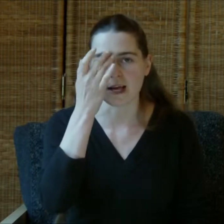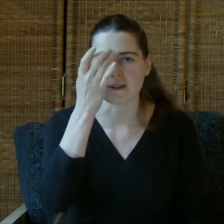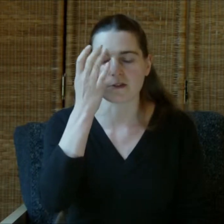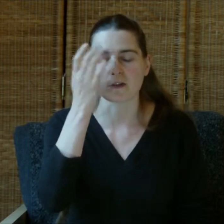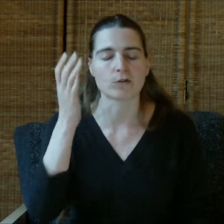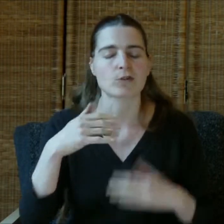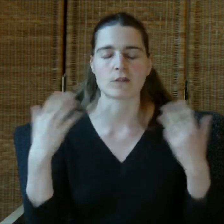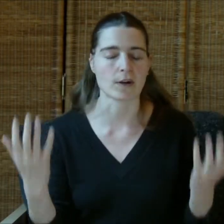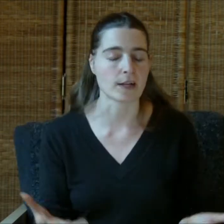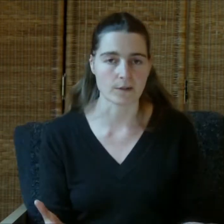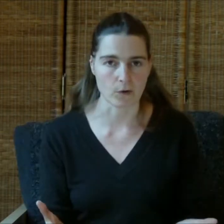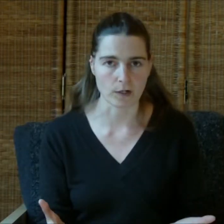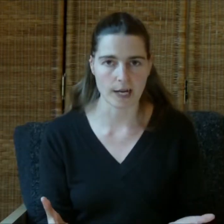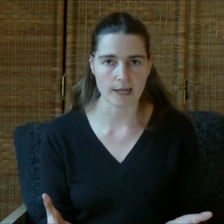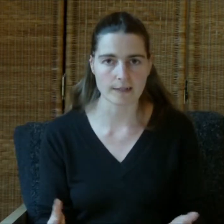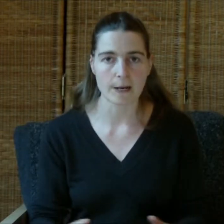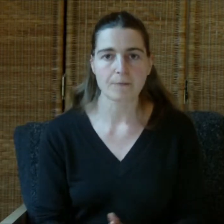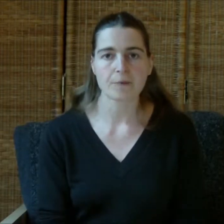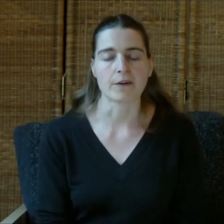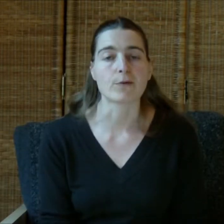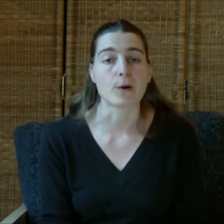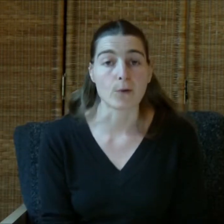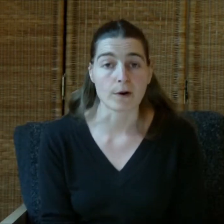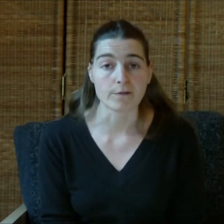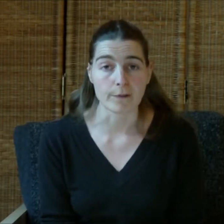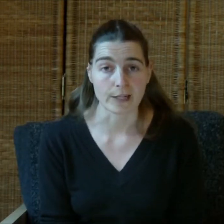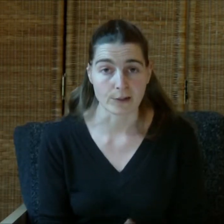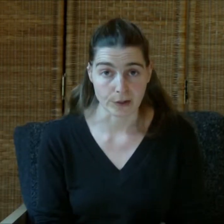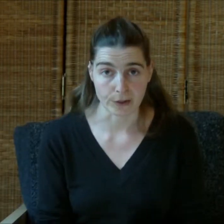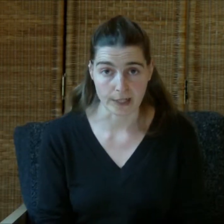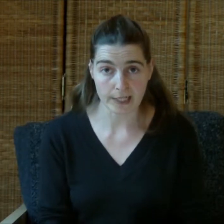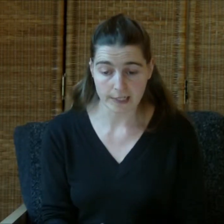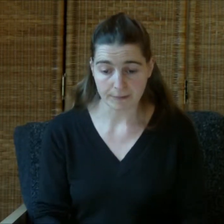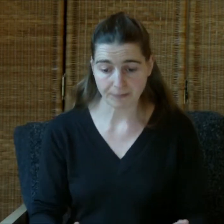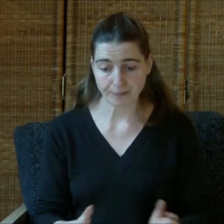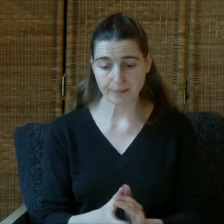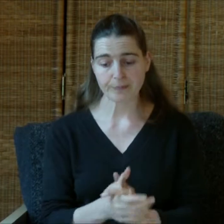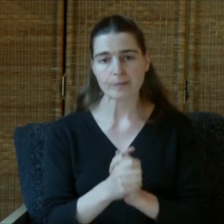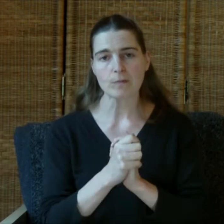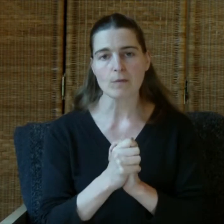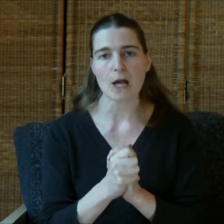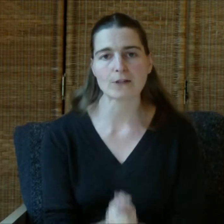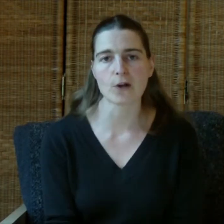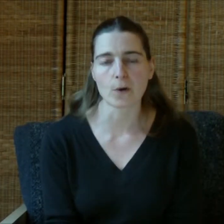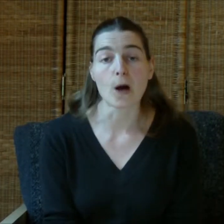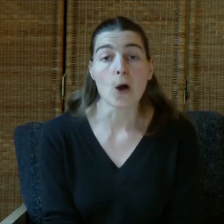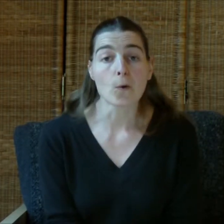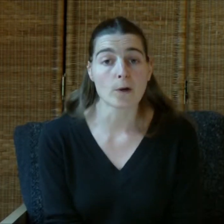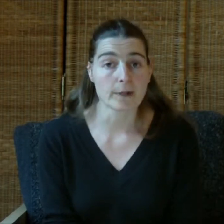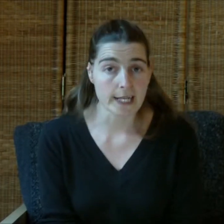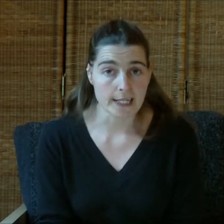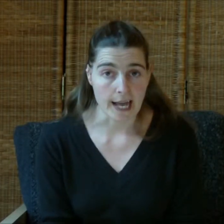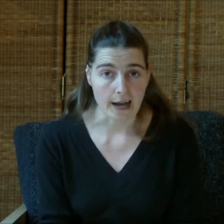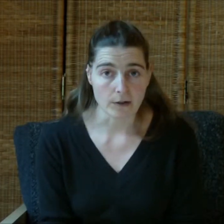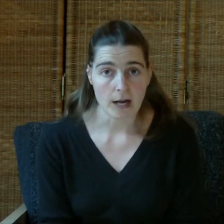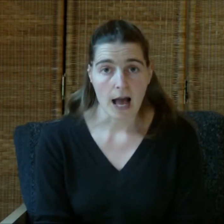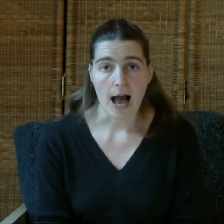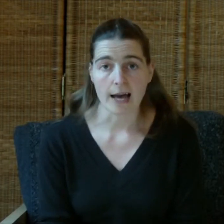the solutions are in the vortex. If you want more information, Google it. So we'll begin now and